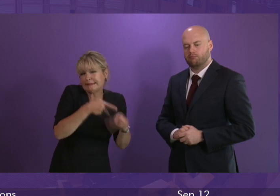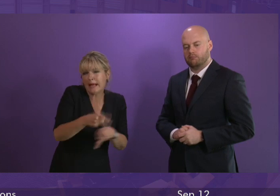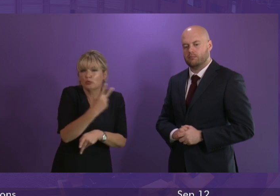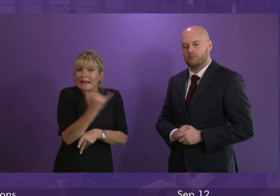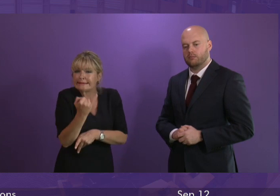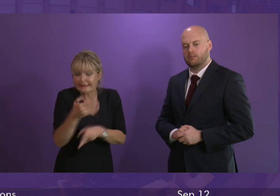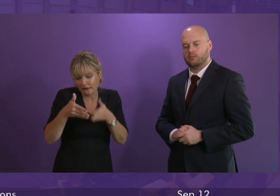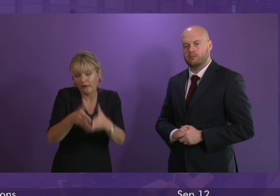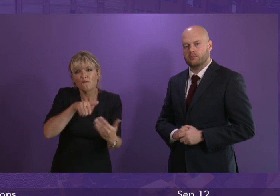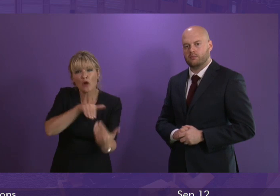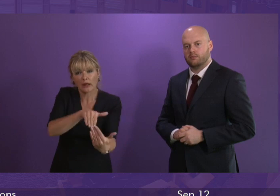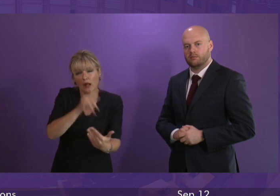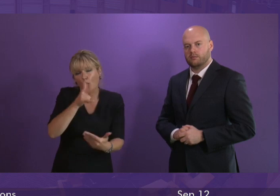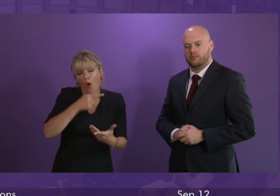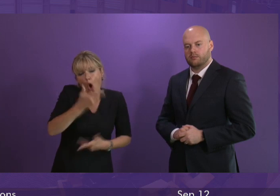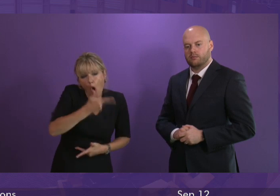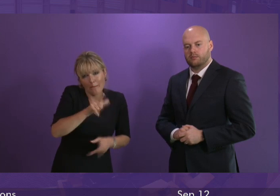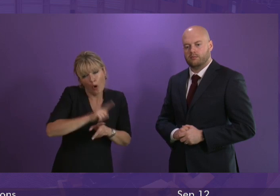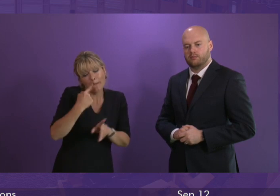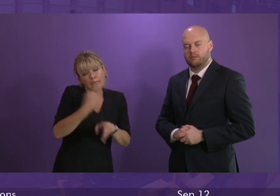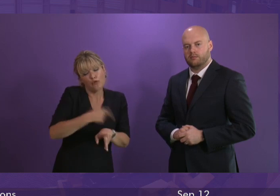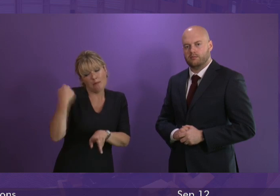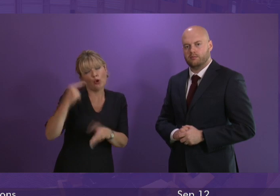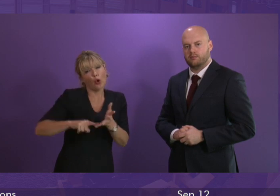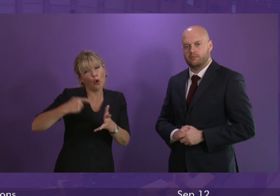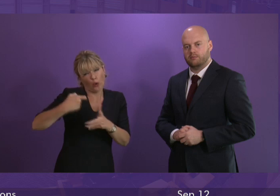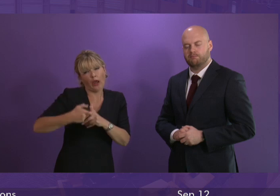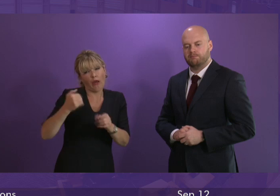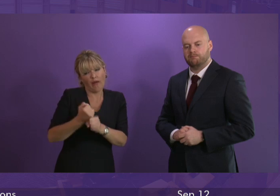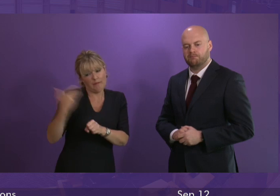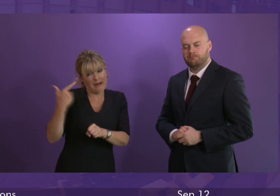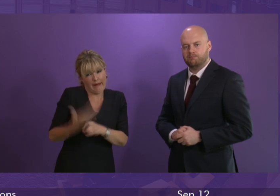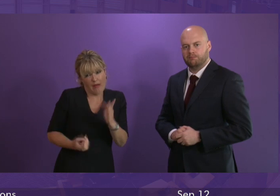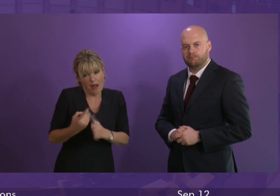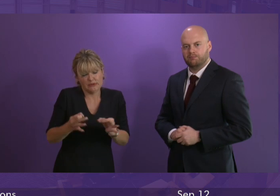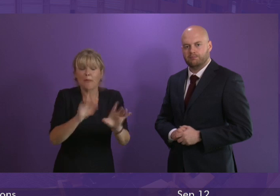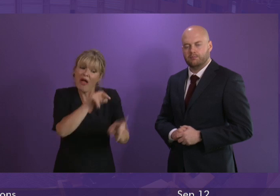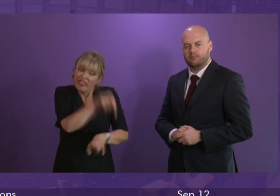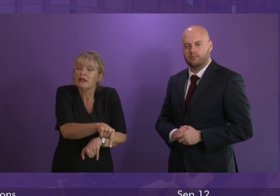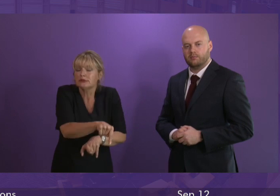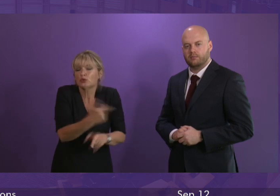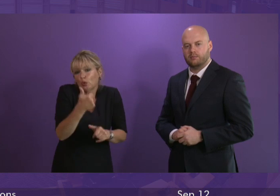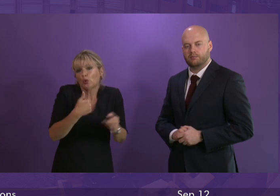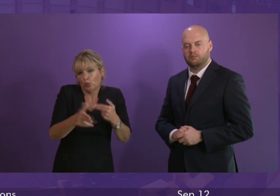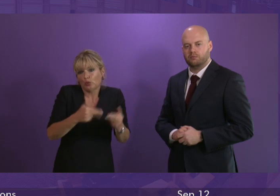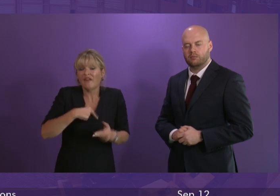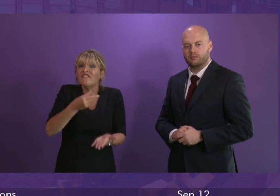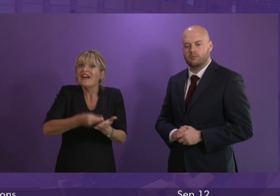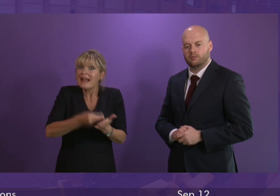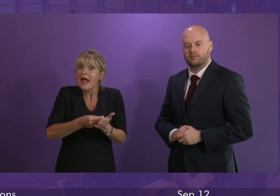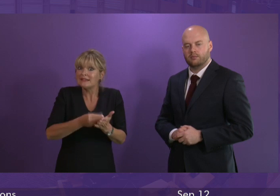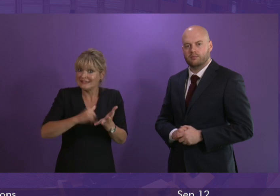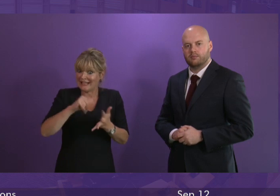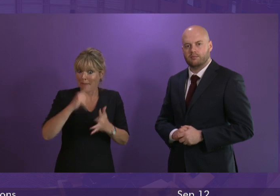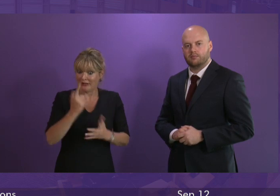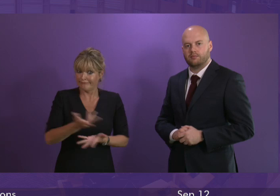kept but this, because this is good news. Our job now and the Finance Secretary has spoken to Babcock